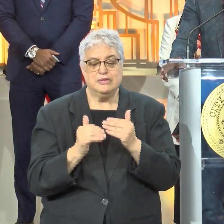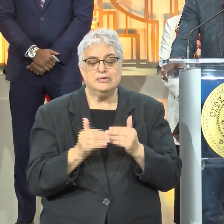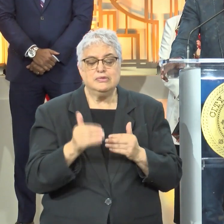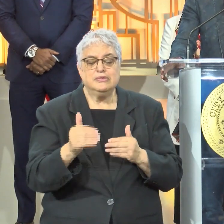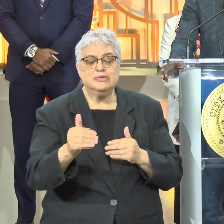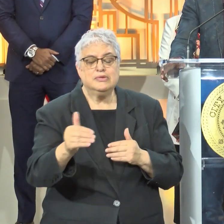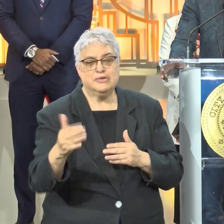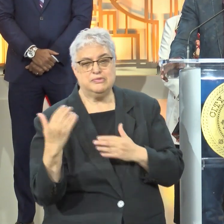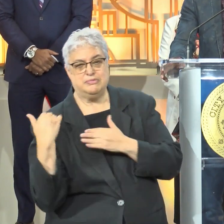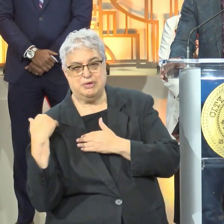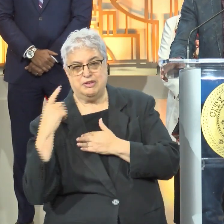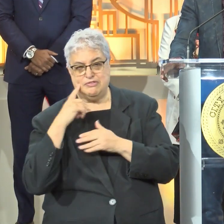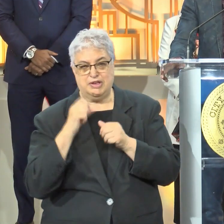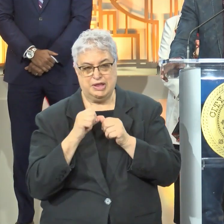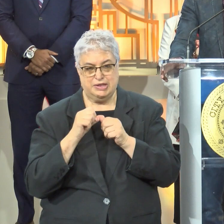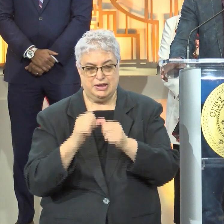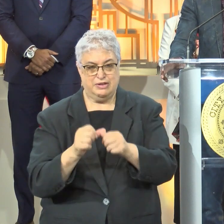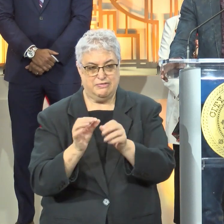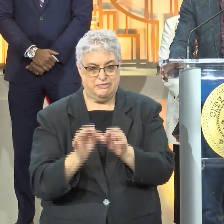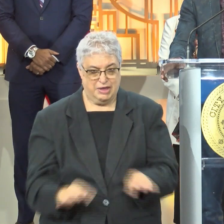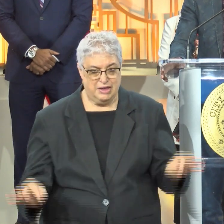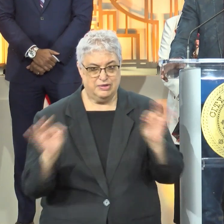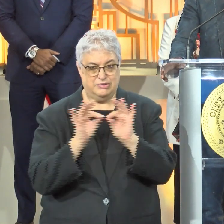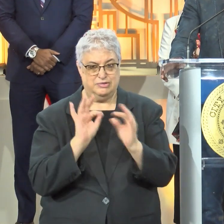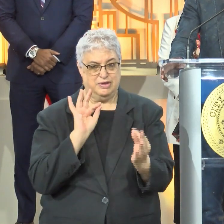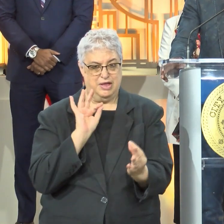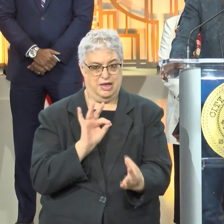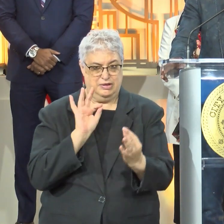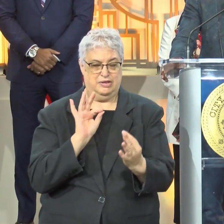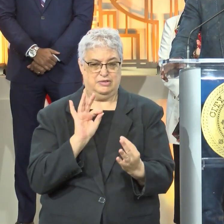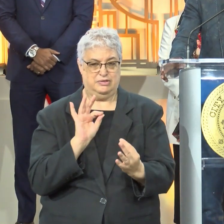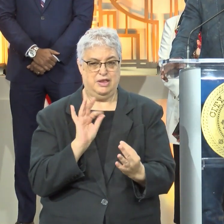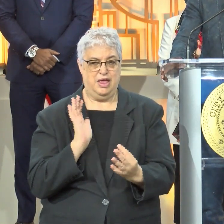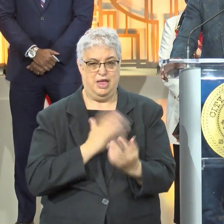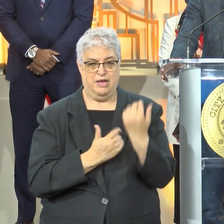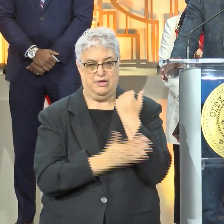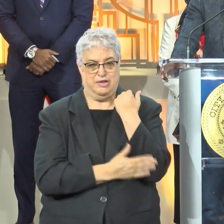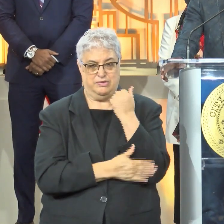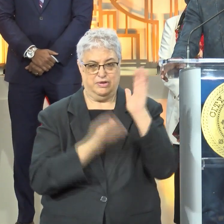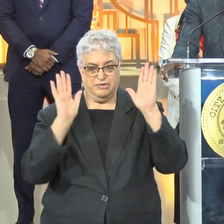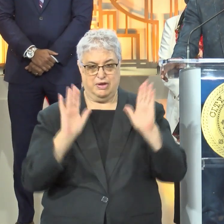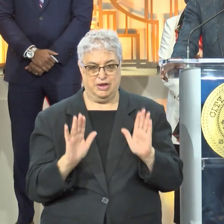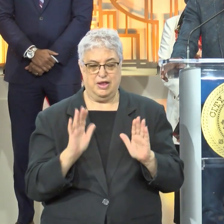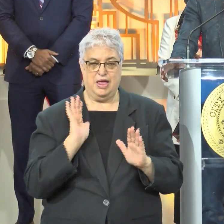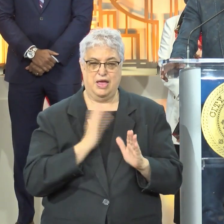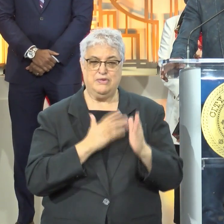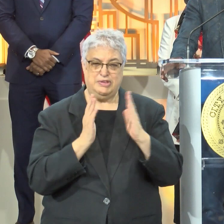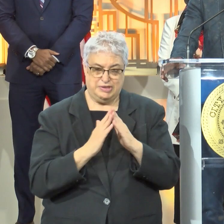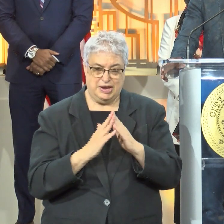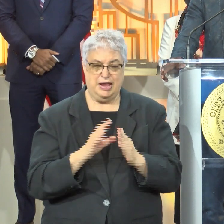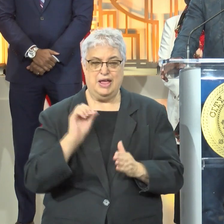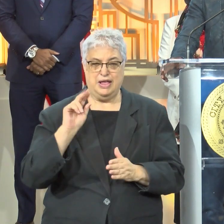responsible for continuing the values and the ideals that makes our country great and our city and county great.